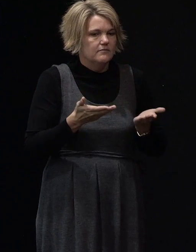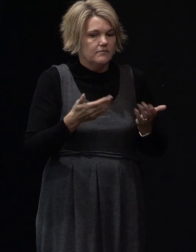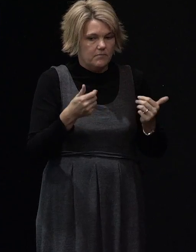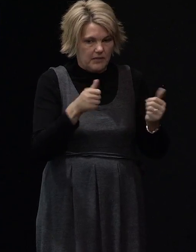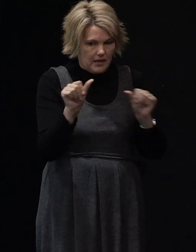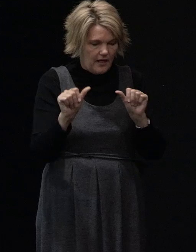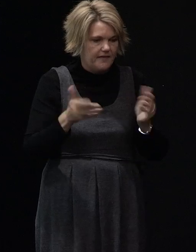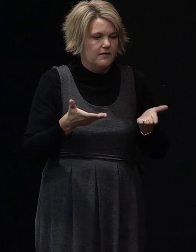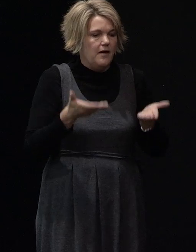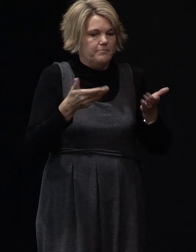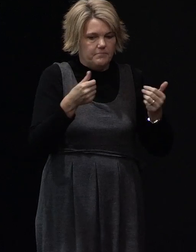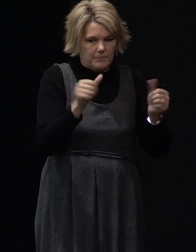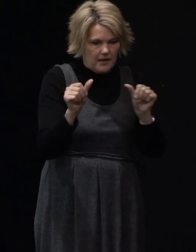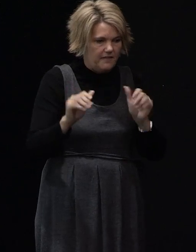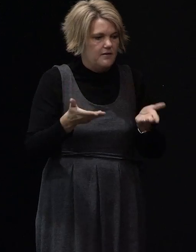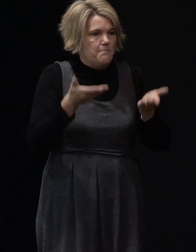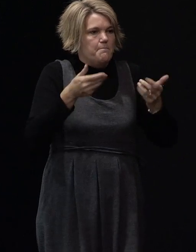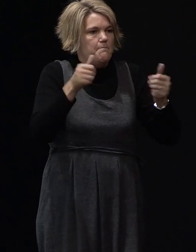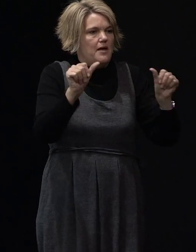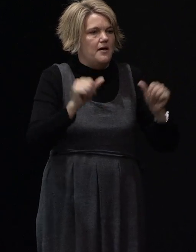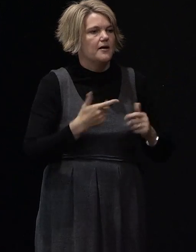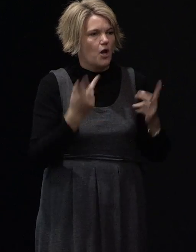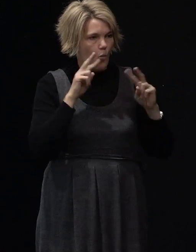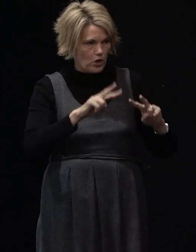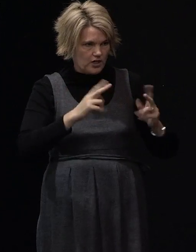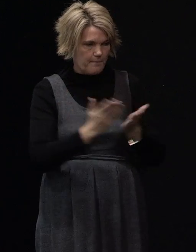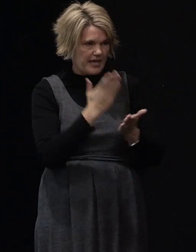being reviewed with floor levels inside.